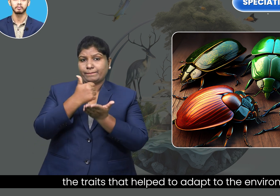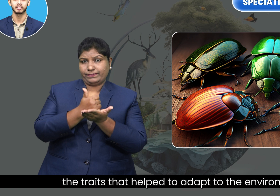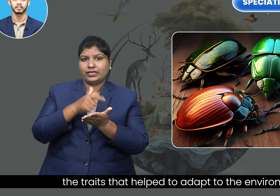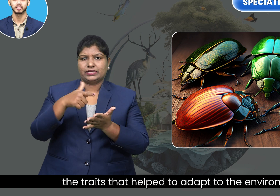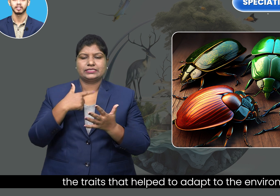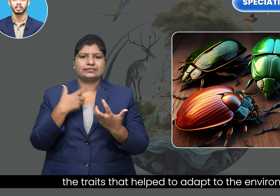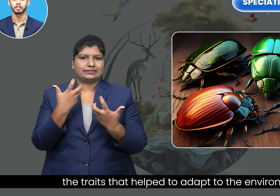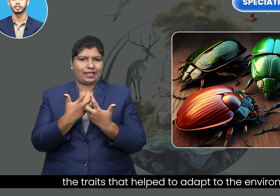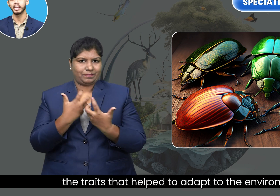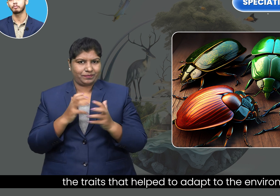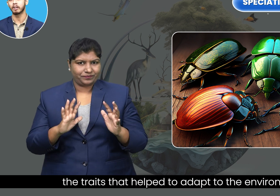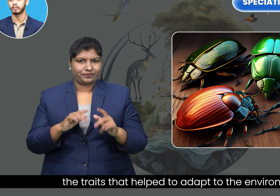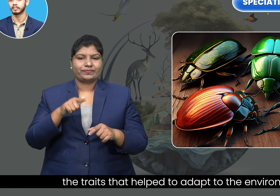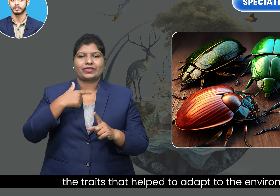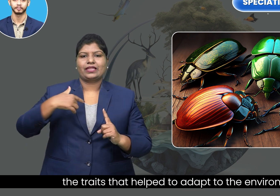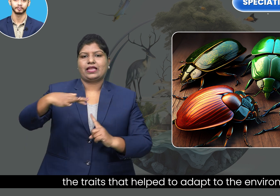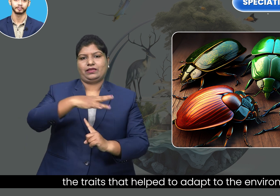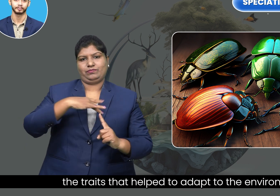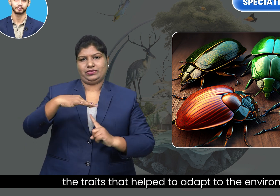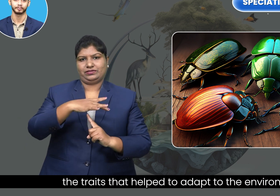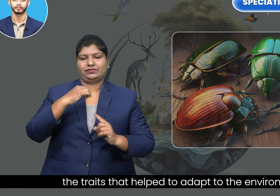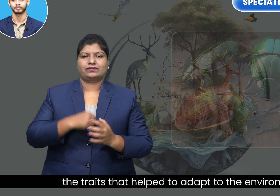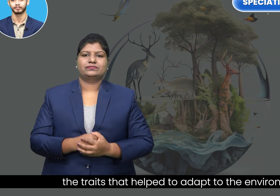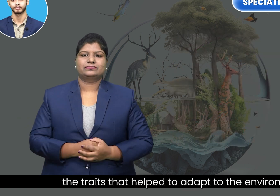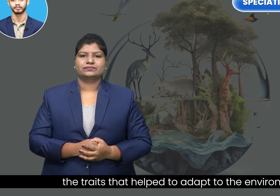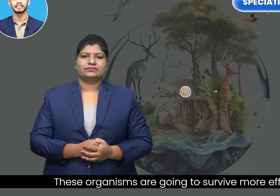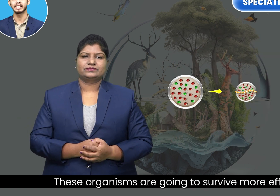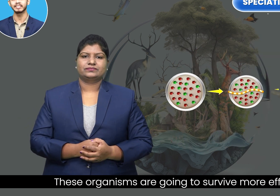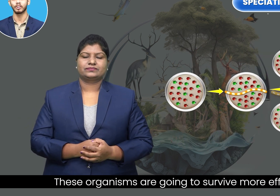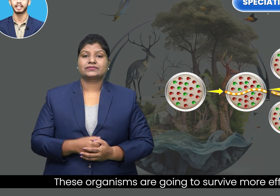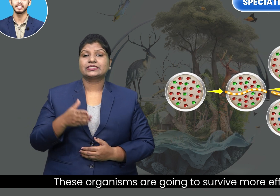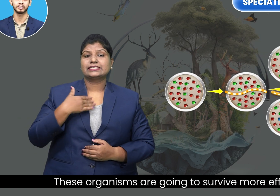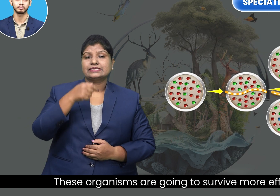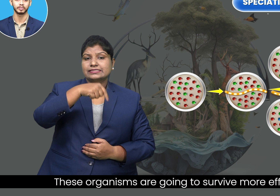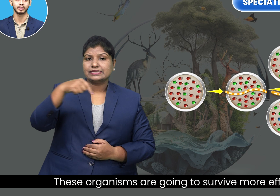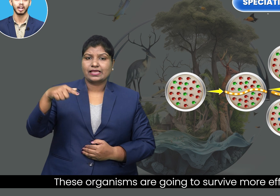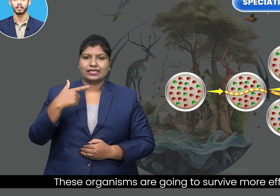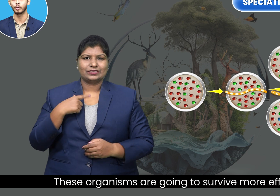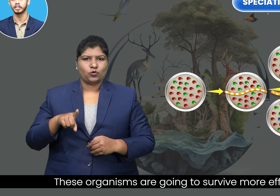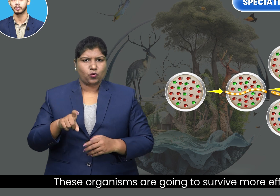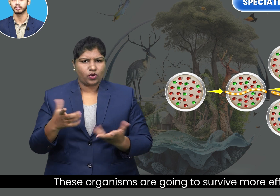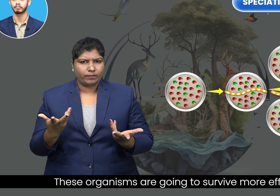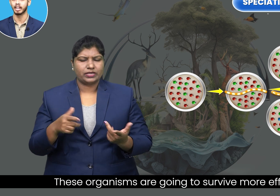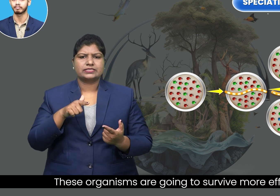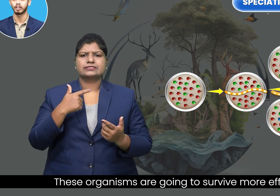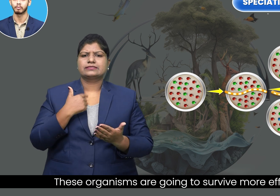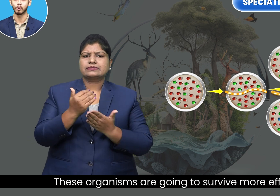to the environment. These organisms are going to survive more